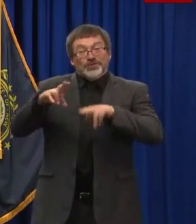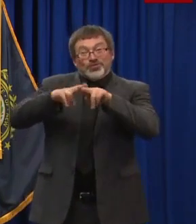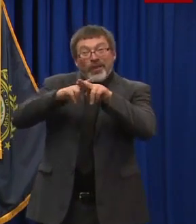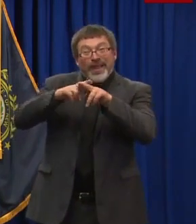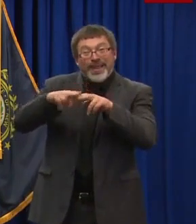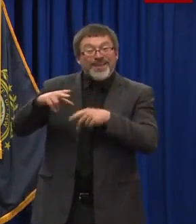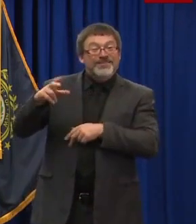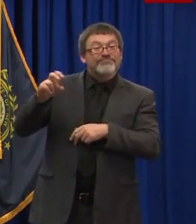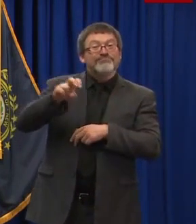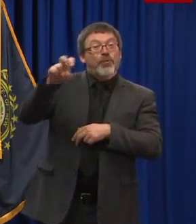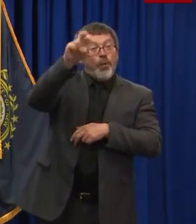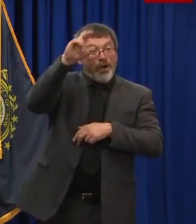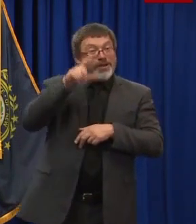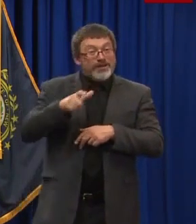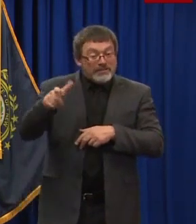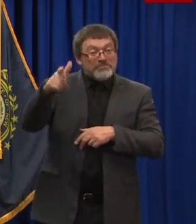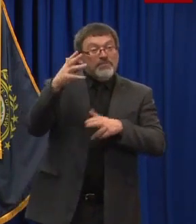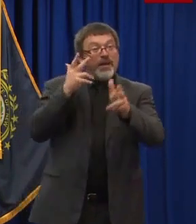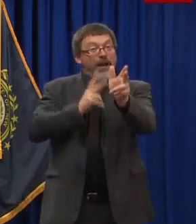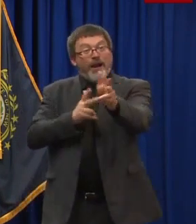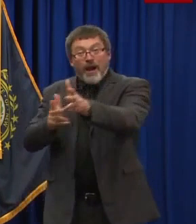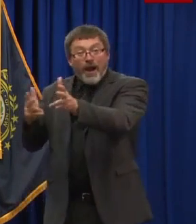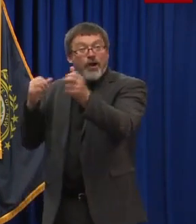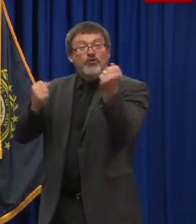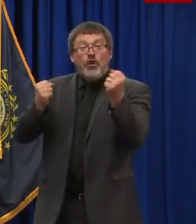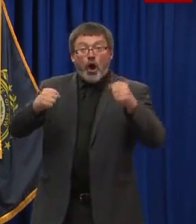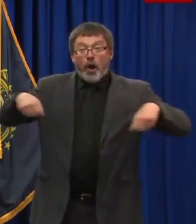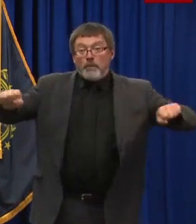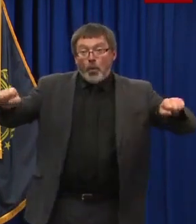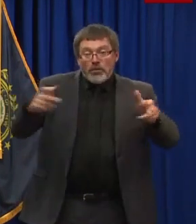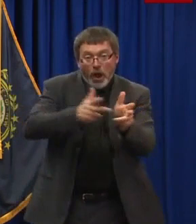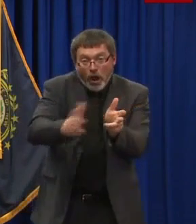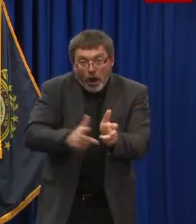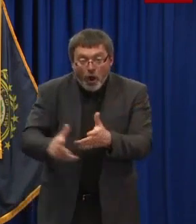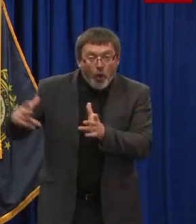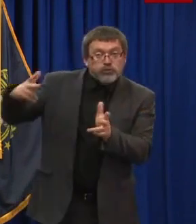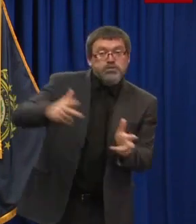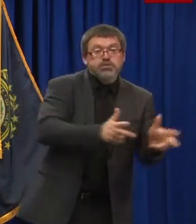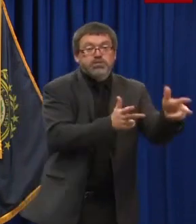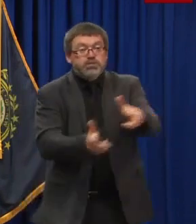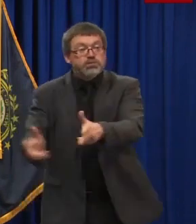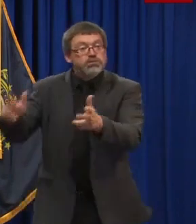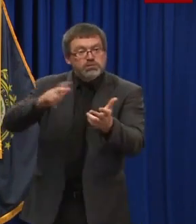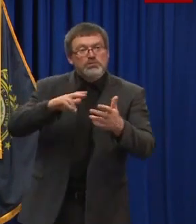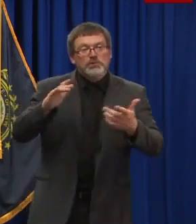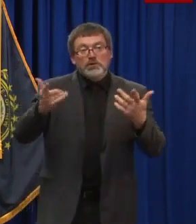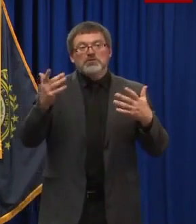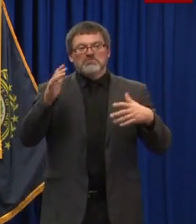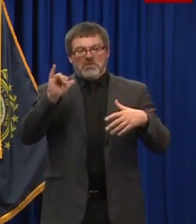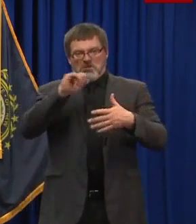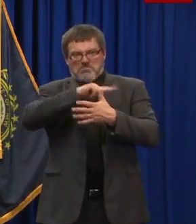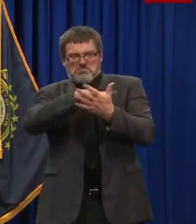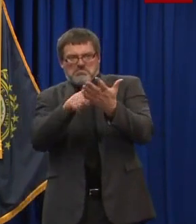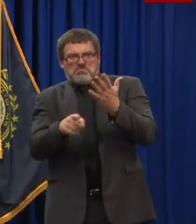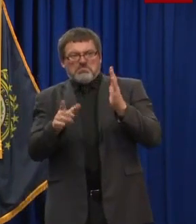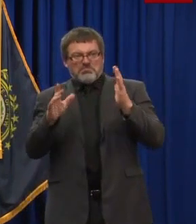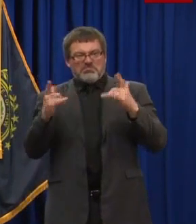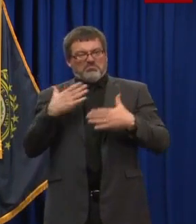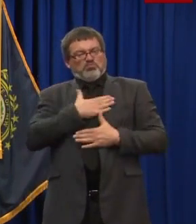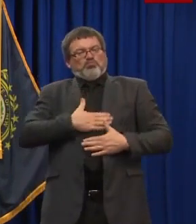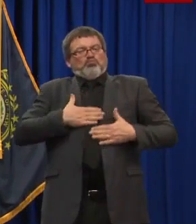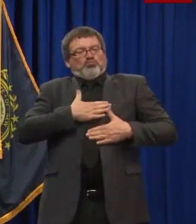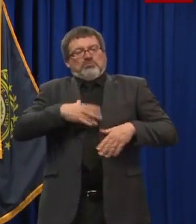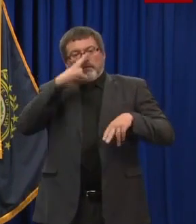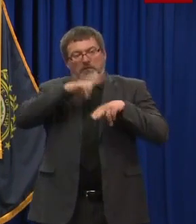to reopen as part of the newly revamped outdoor attractions guidance. And for the purposes of this guidance, the racetracks that seems to be a hot